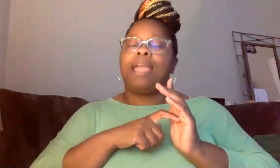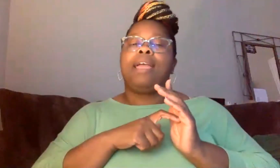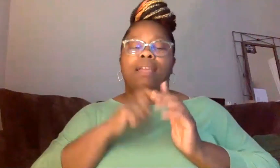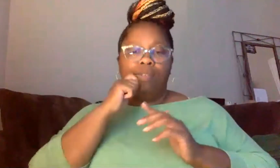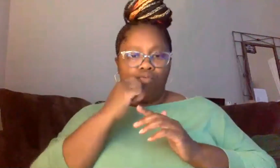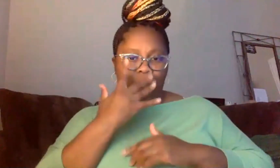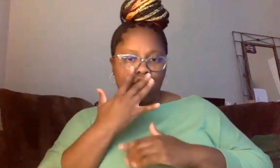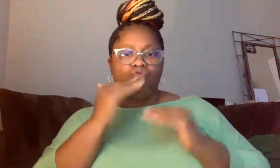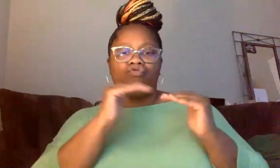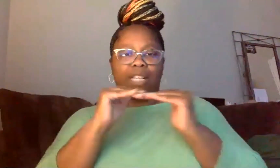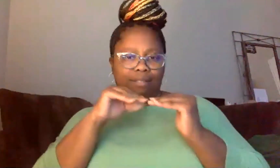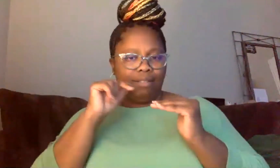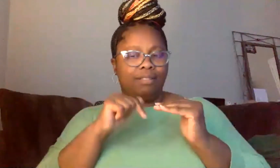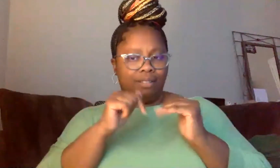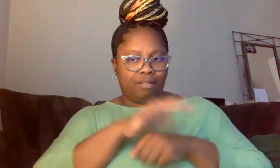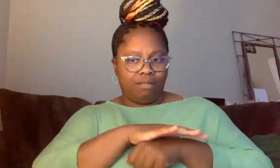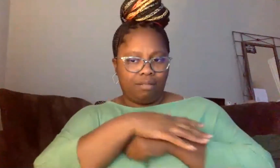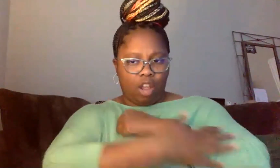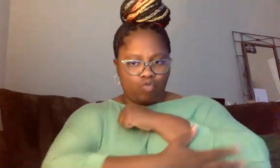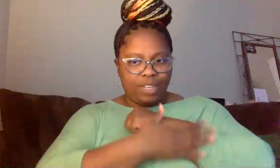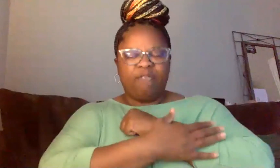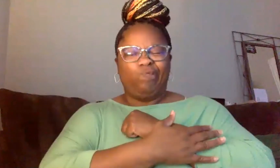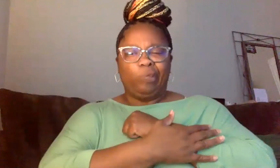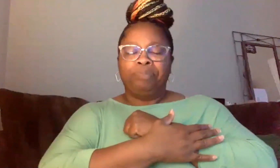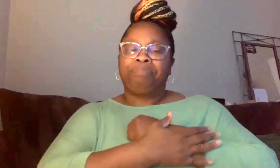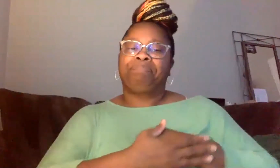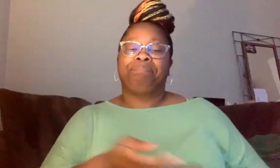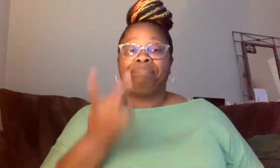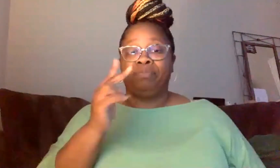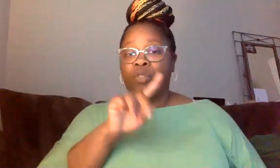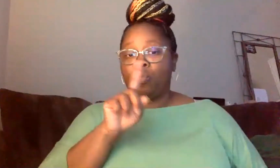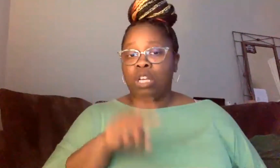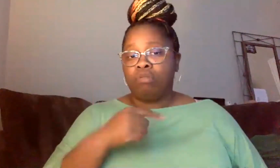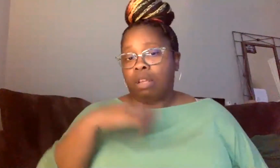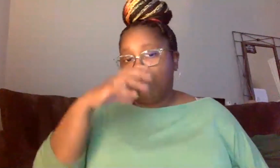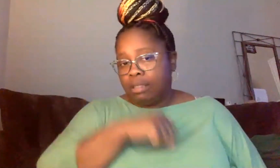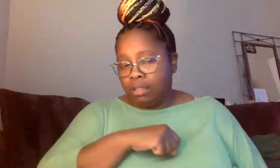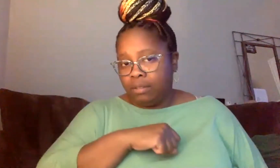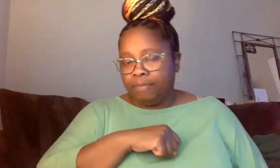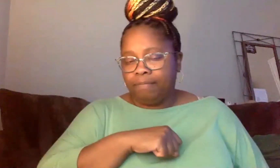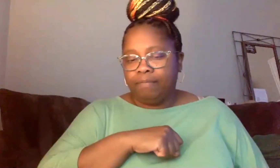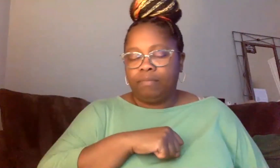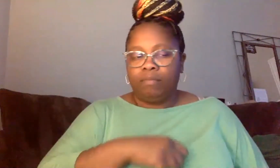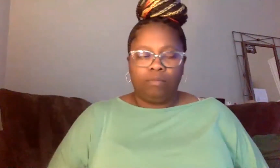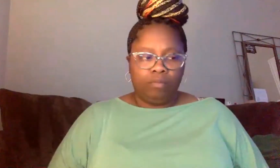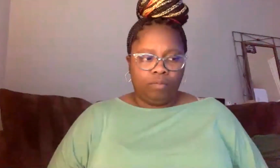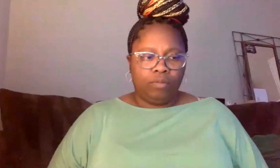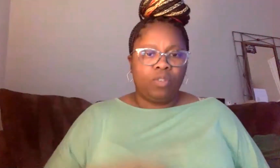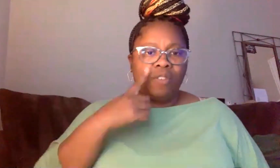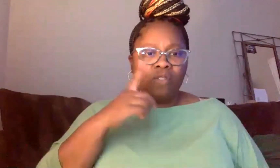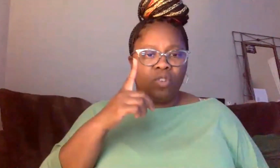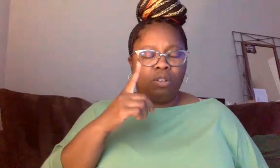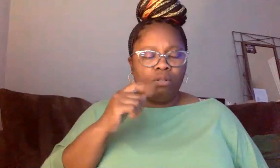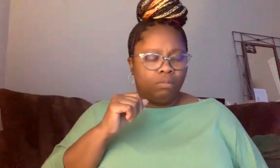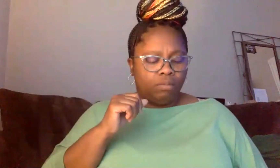Um, I have, um, I guess two questions, um, or someone else for Dr. Teixeira. Sorry.